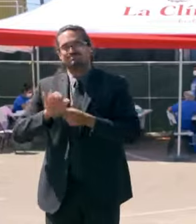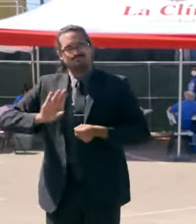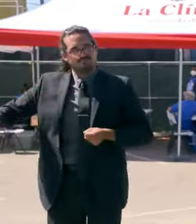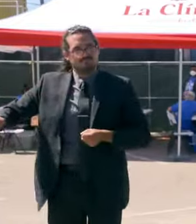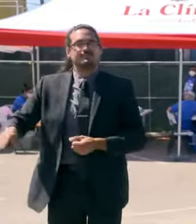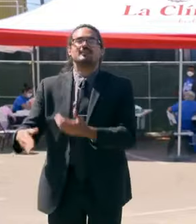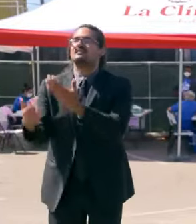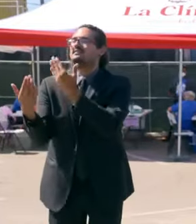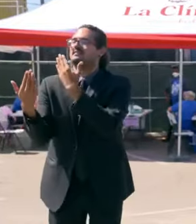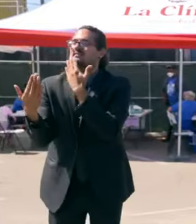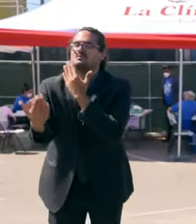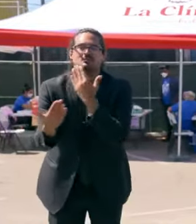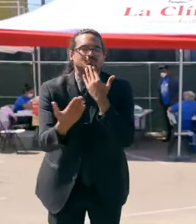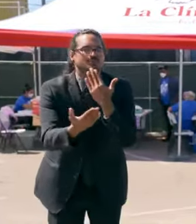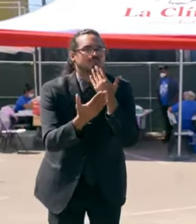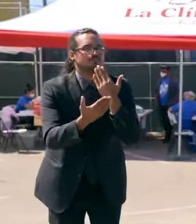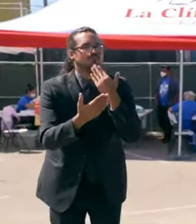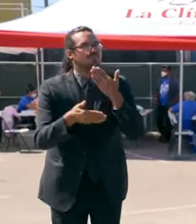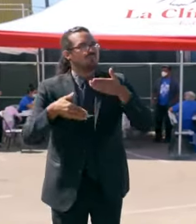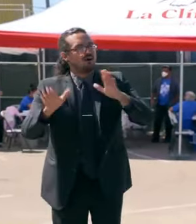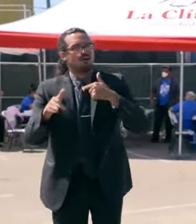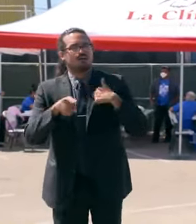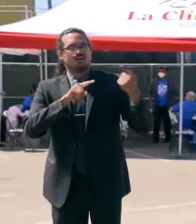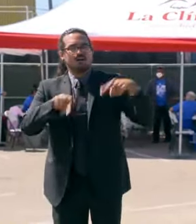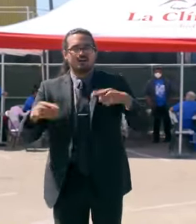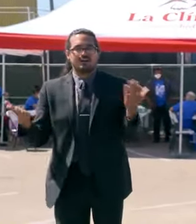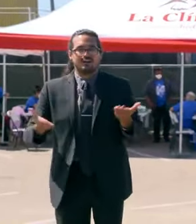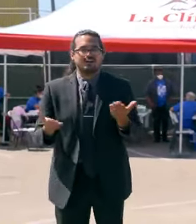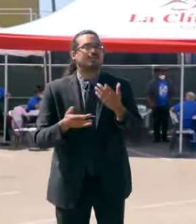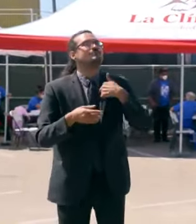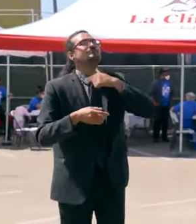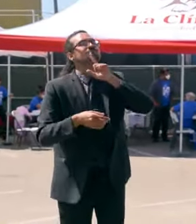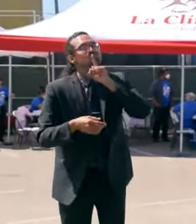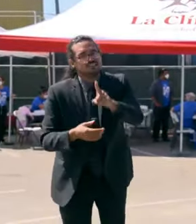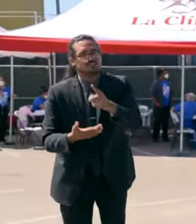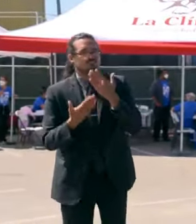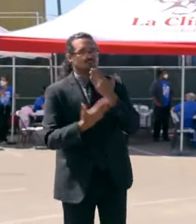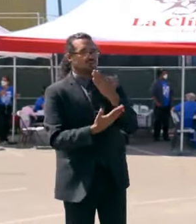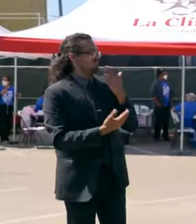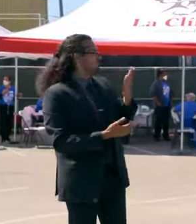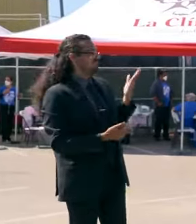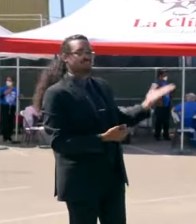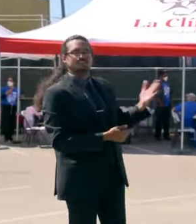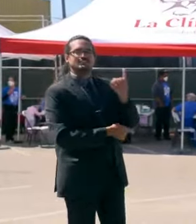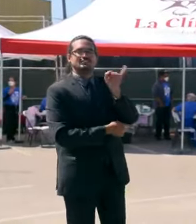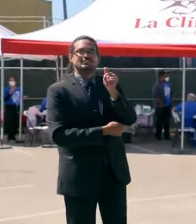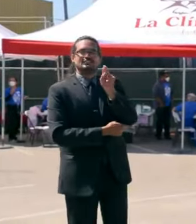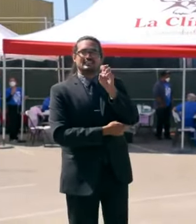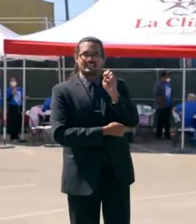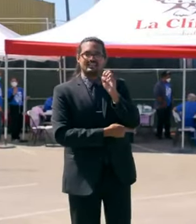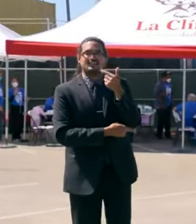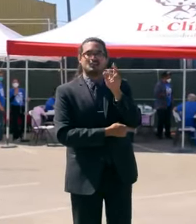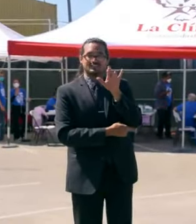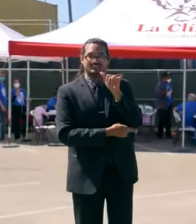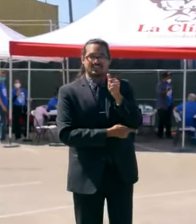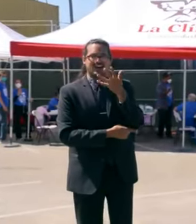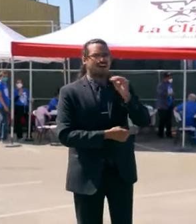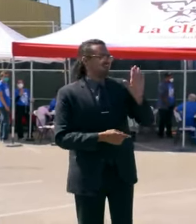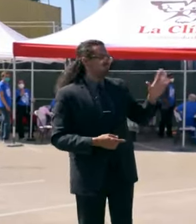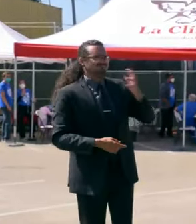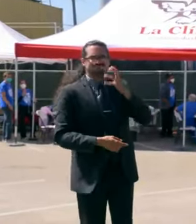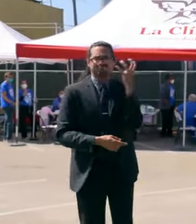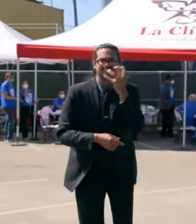But no one more gratitude needs to be expressed than Jane and her remarkable team and all the great